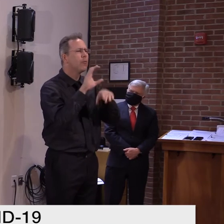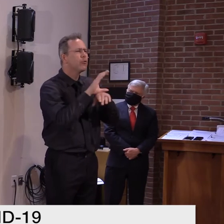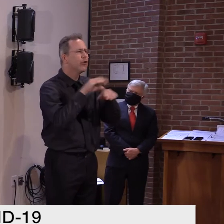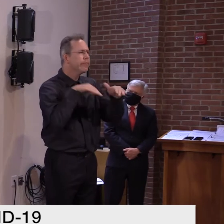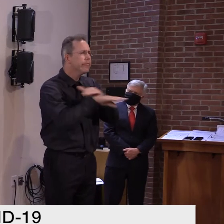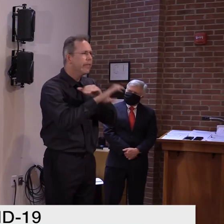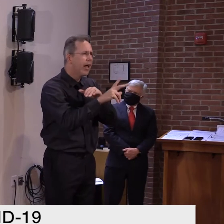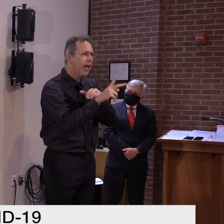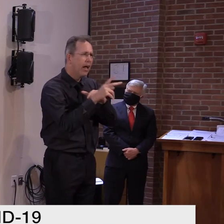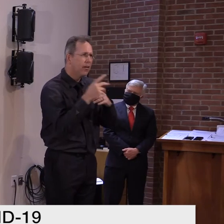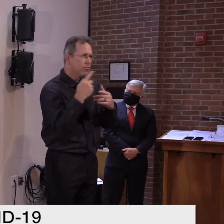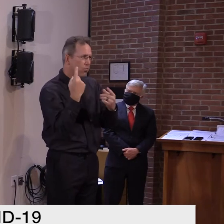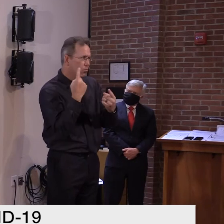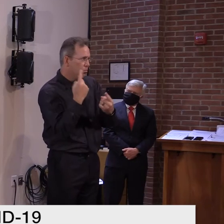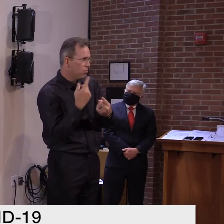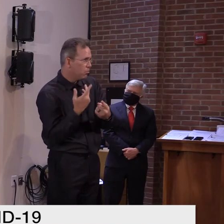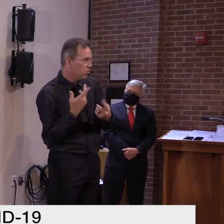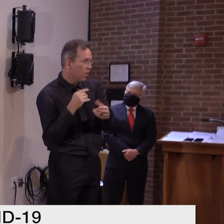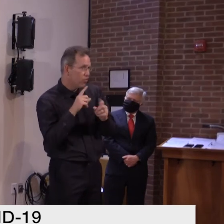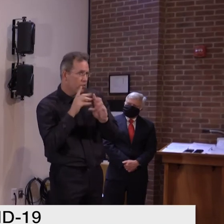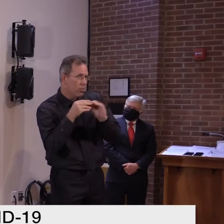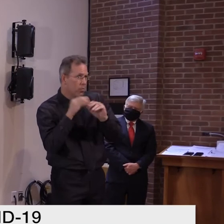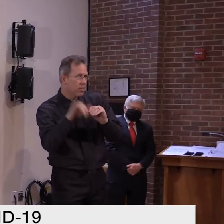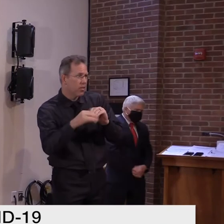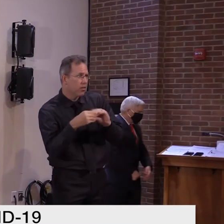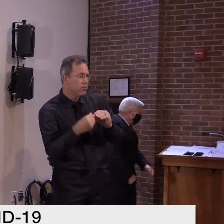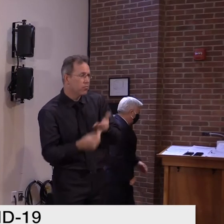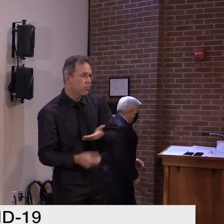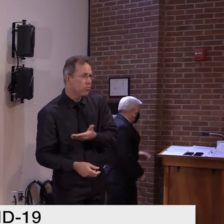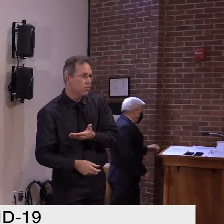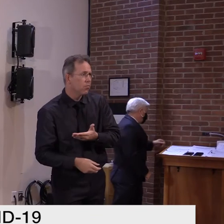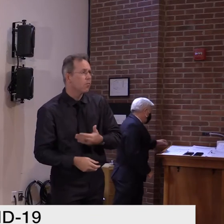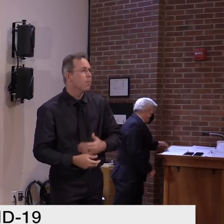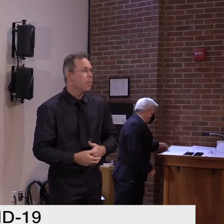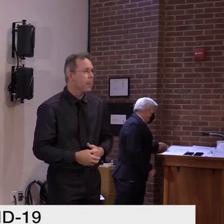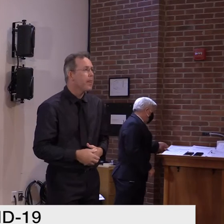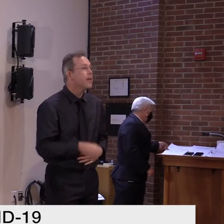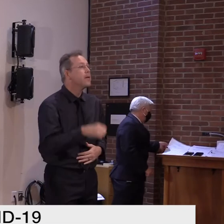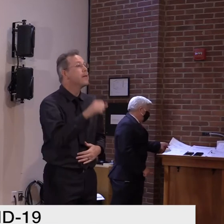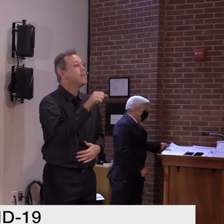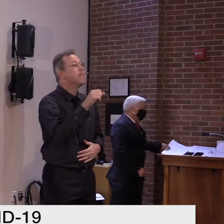The question was, does the cyber attack have an impact on test results getting back timely?